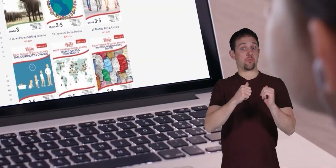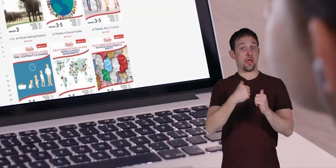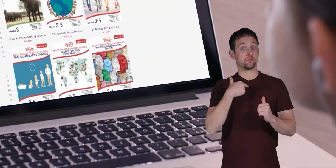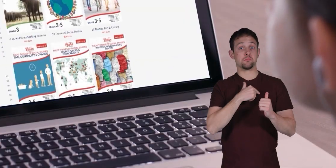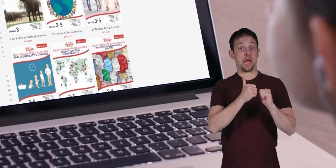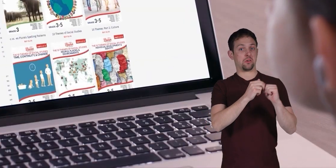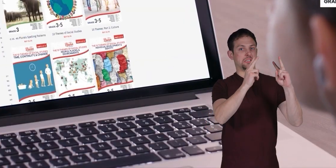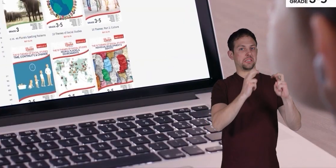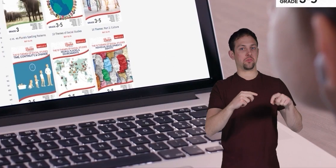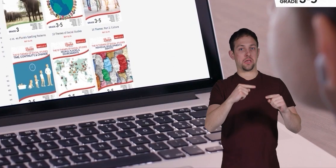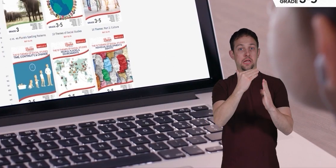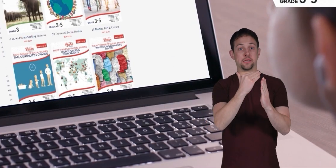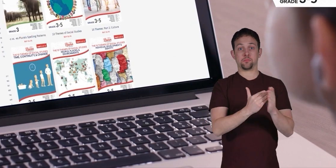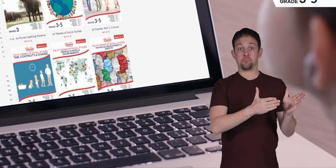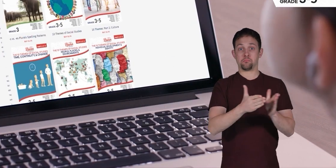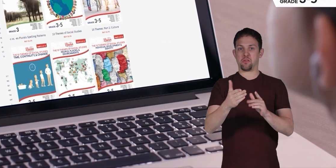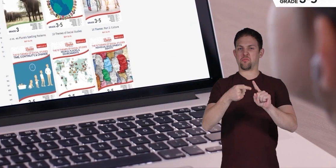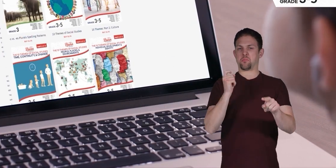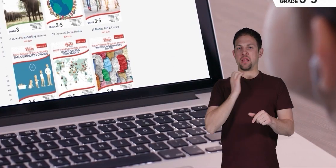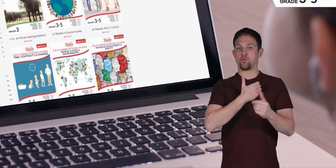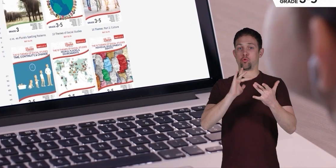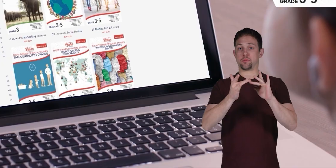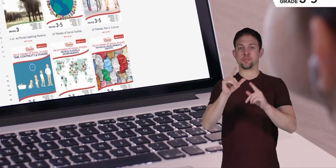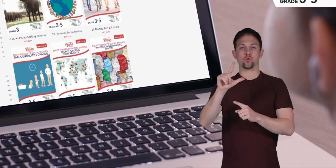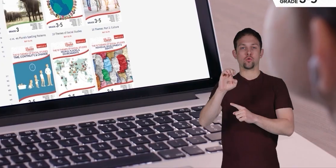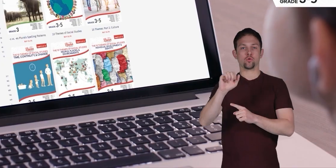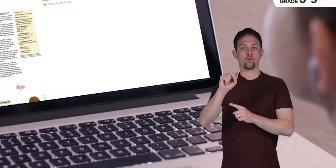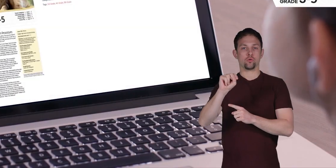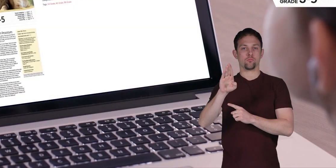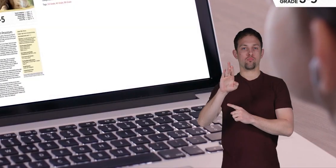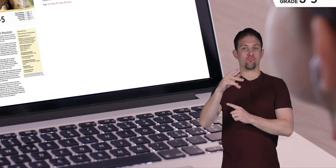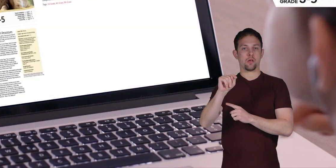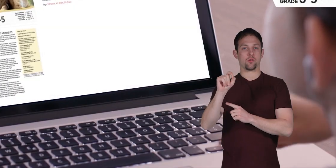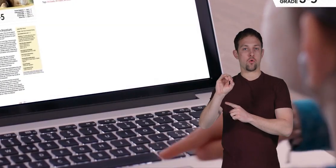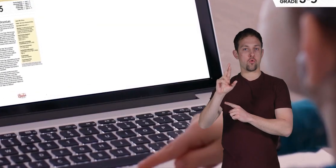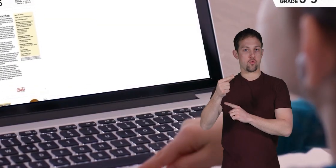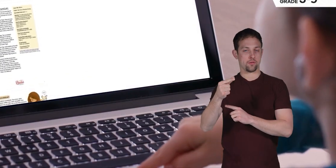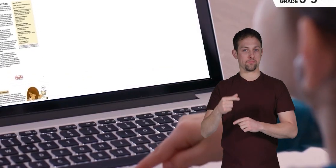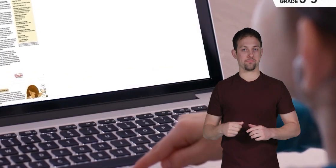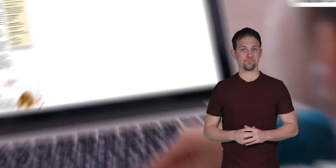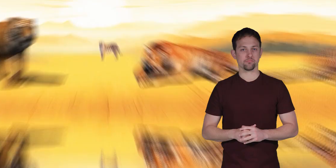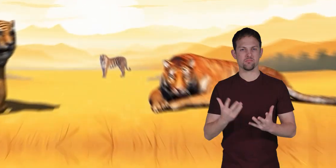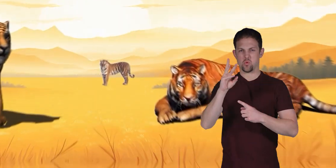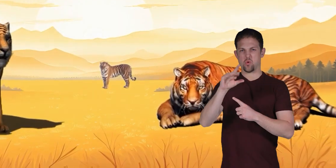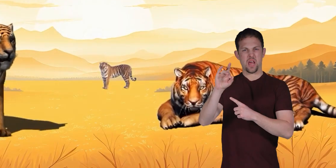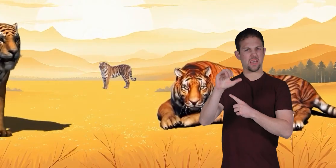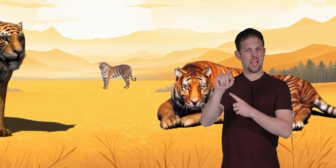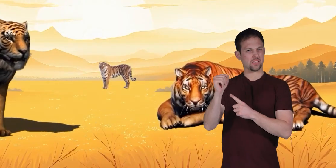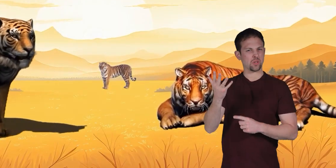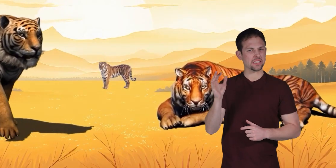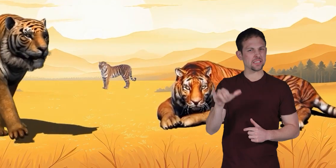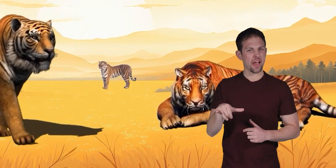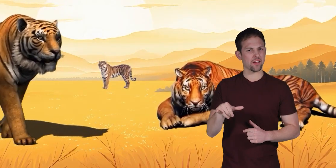along with us by downloading this lesson plan from our website, learnbrite.org. What are wildcats?